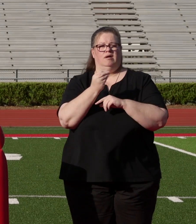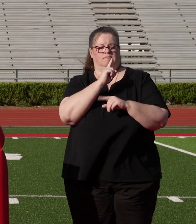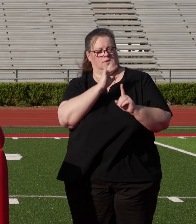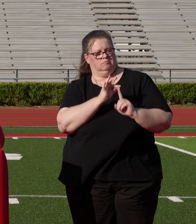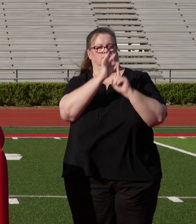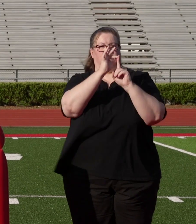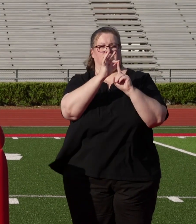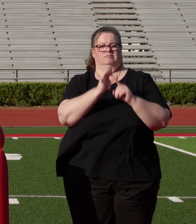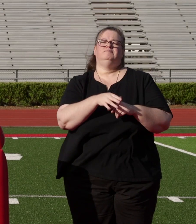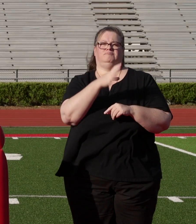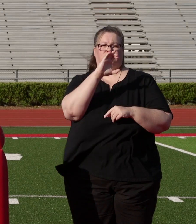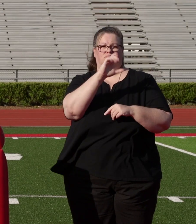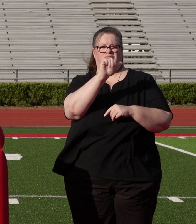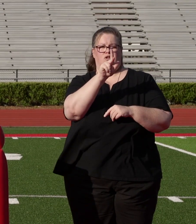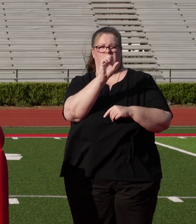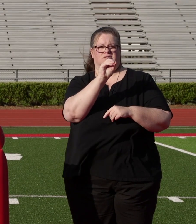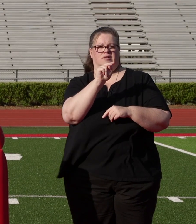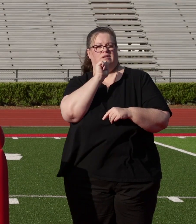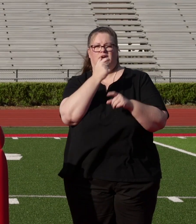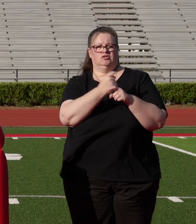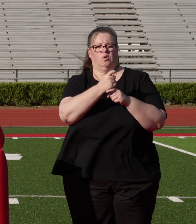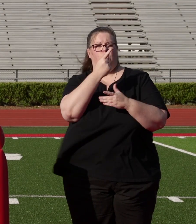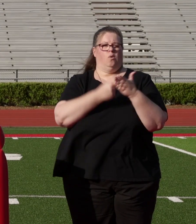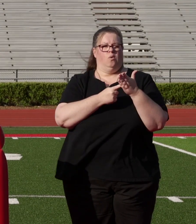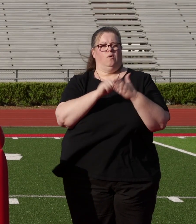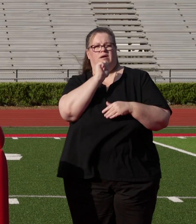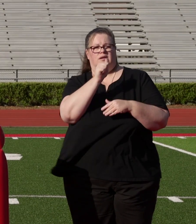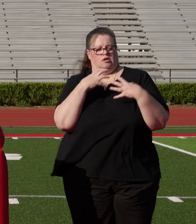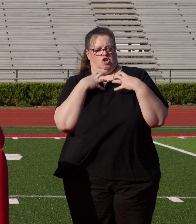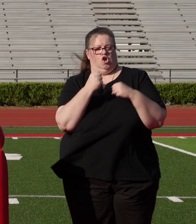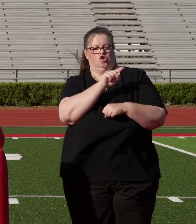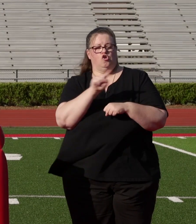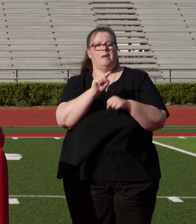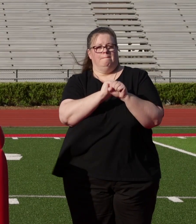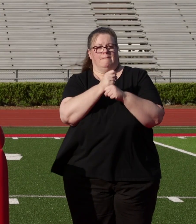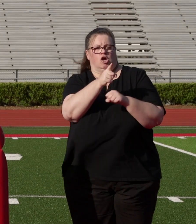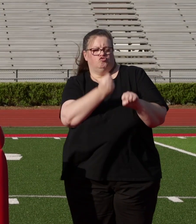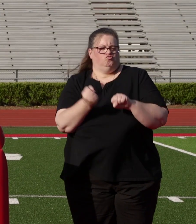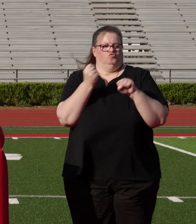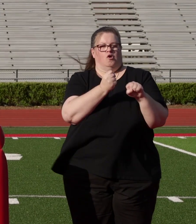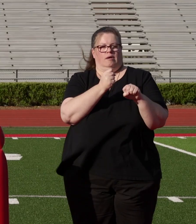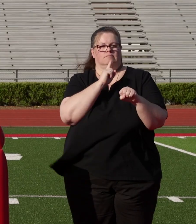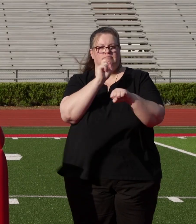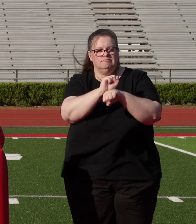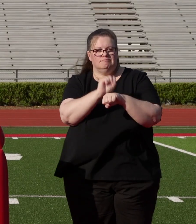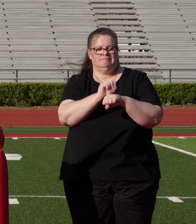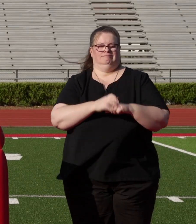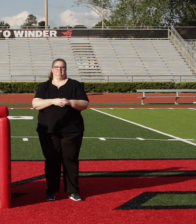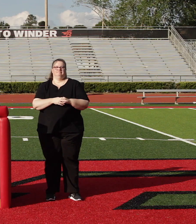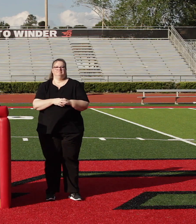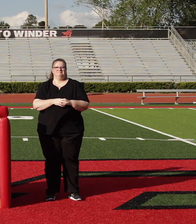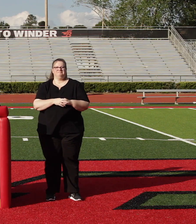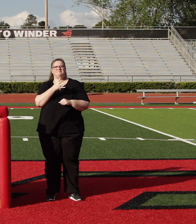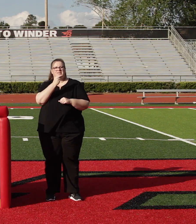Kelly Clarkson wasn't joking when she said that what doesn't kill you does make you stronger. Literally. A smooth sea never made a skilled sailor.